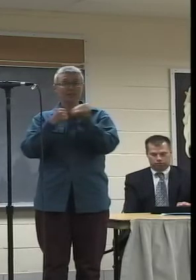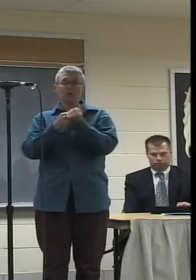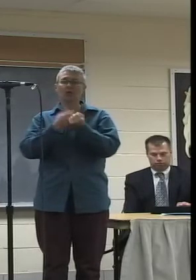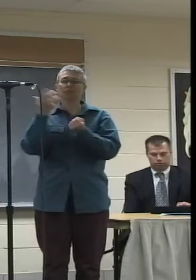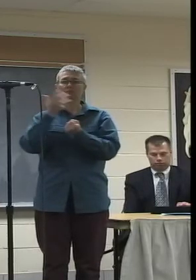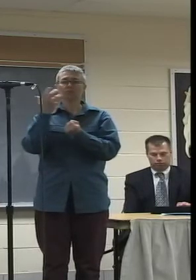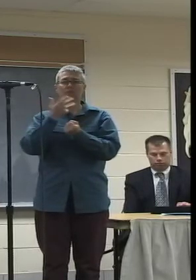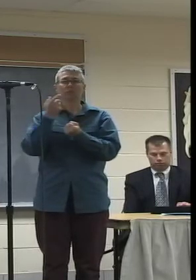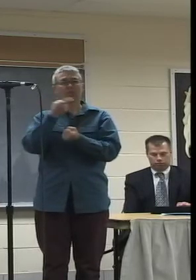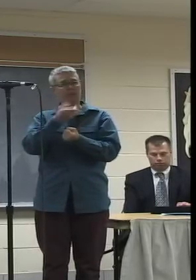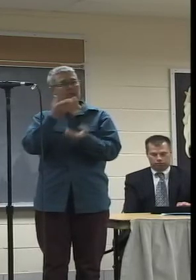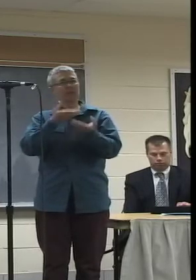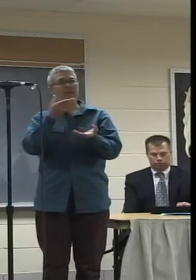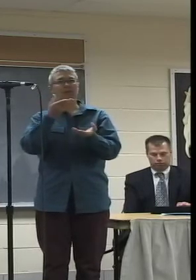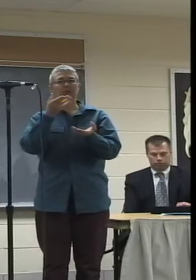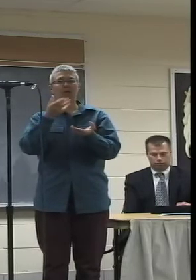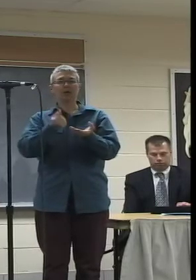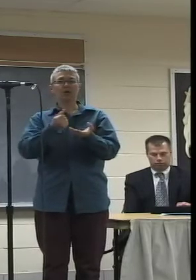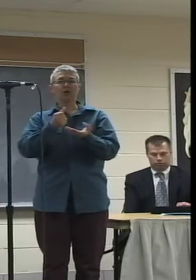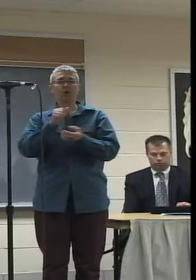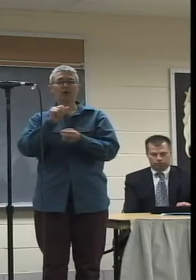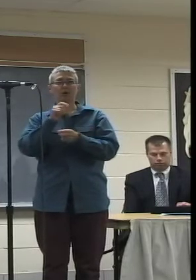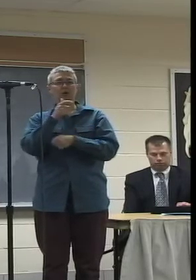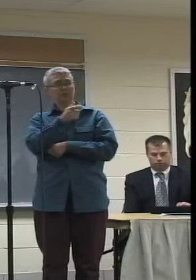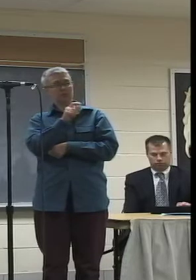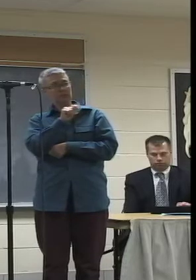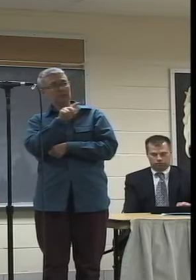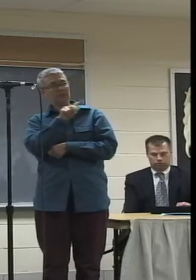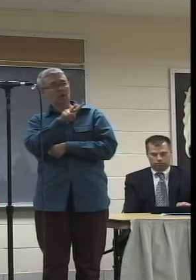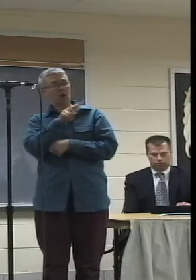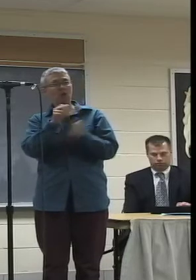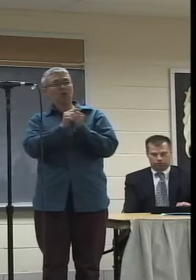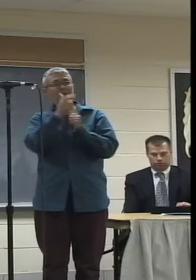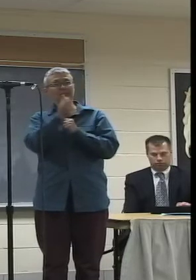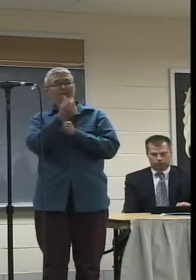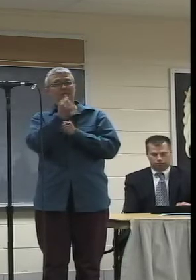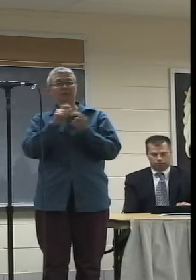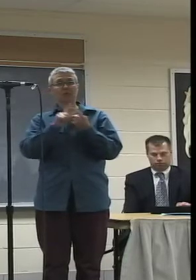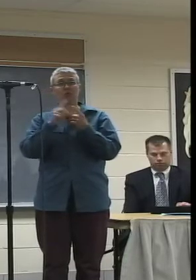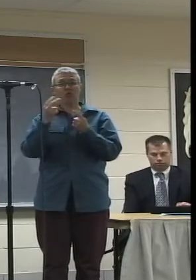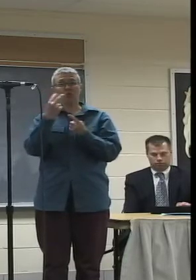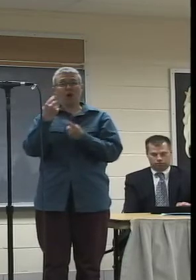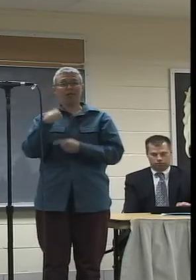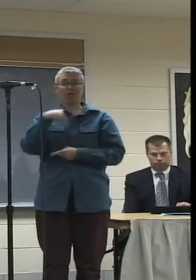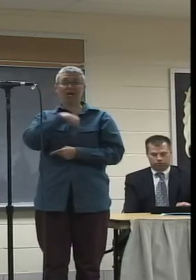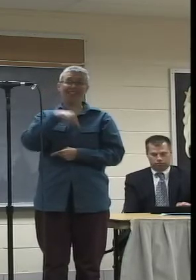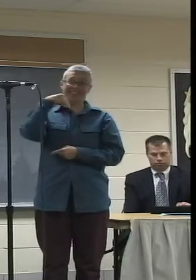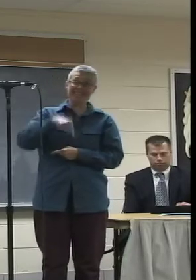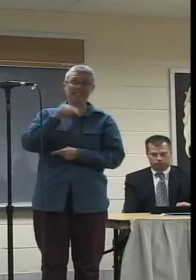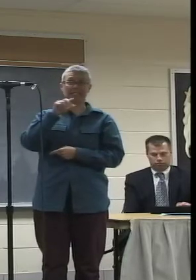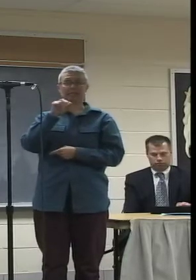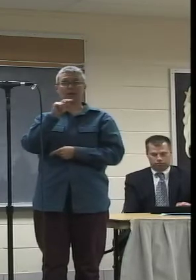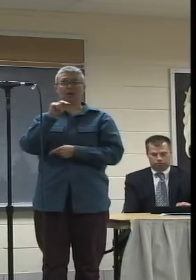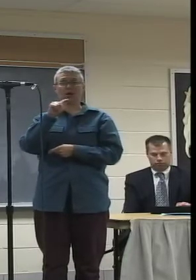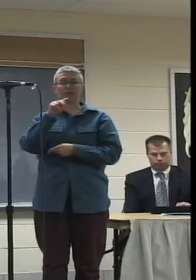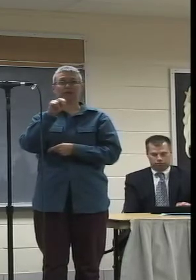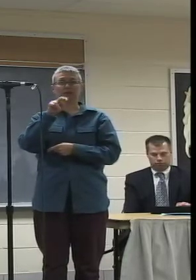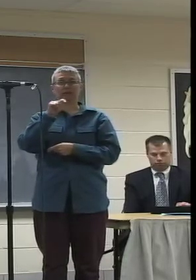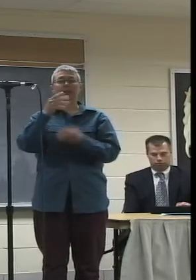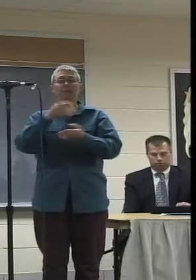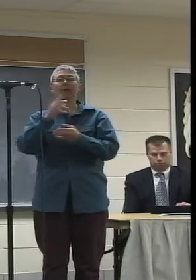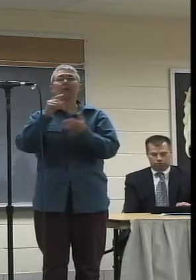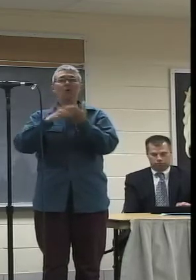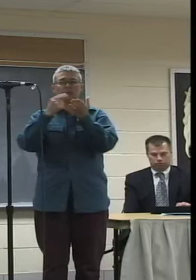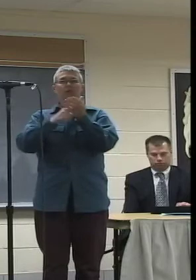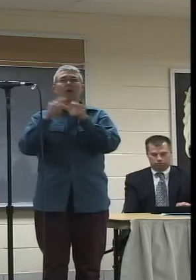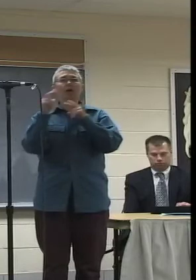you know, they might actually turn that TV on and have a subscription so they can watch this content. That's why they may do it. And then once in a while they may turn